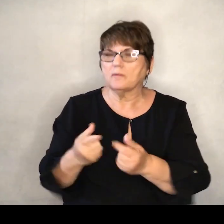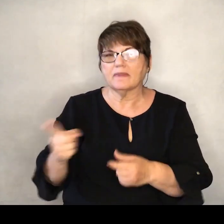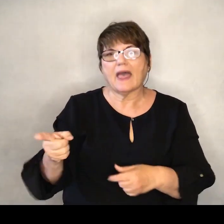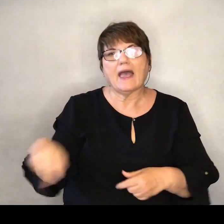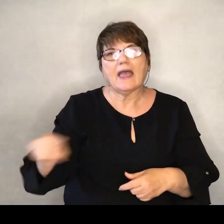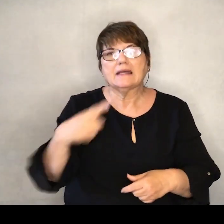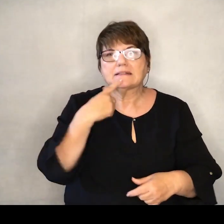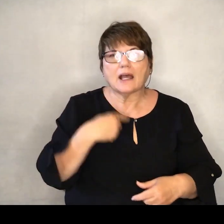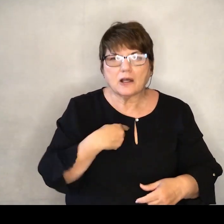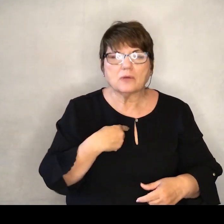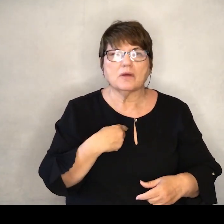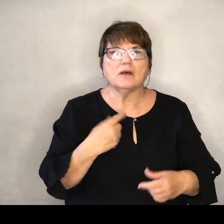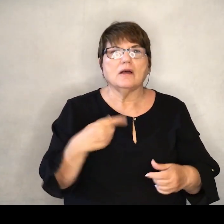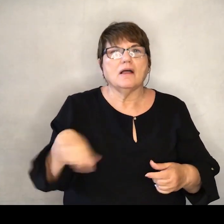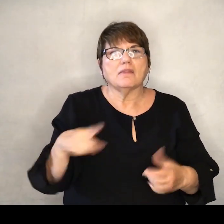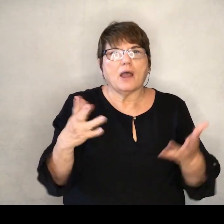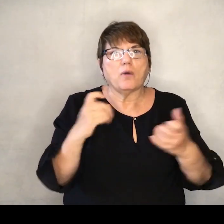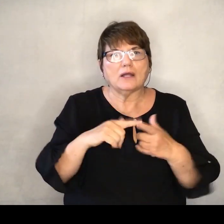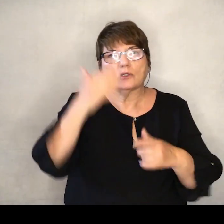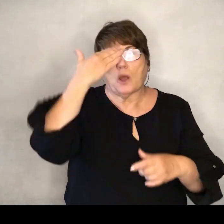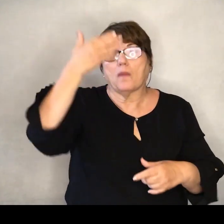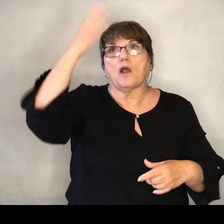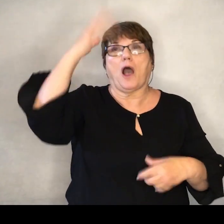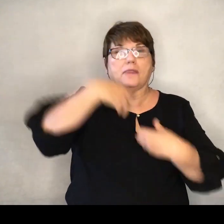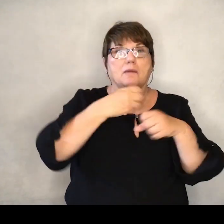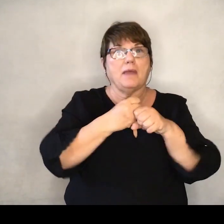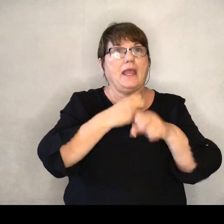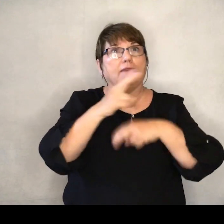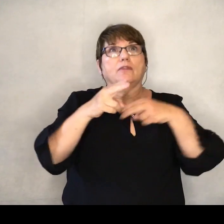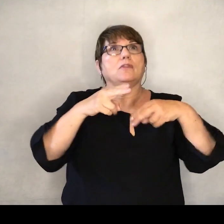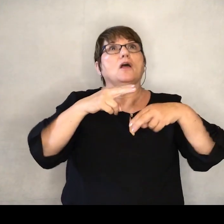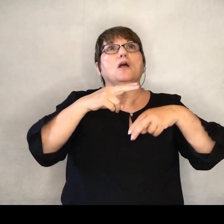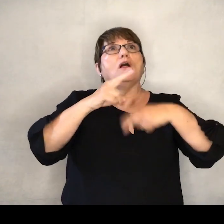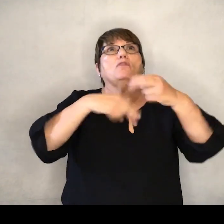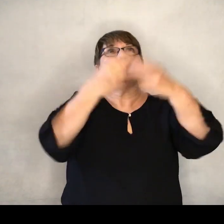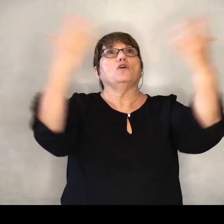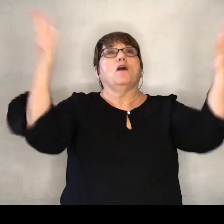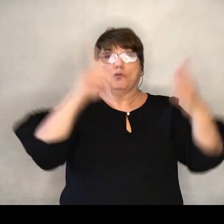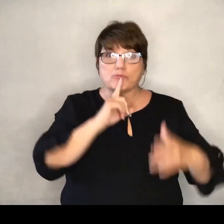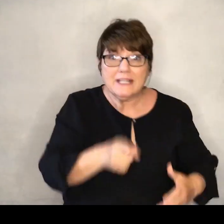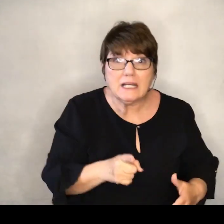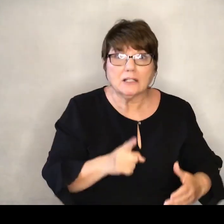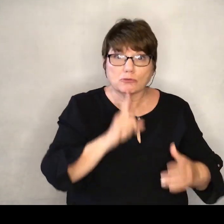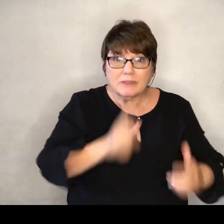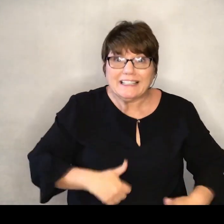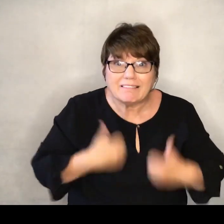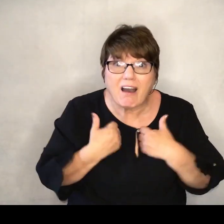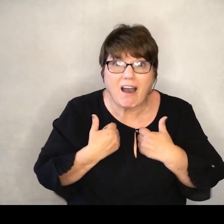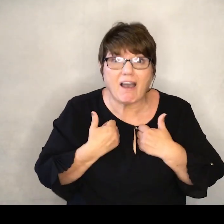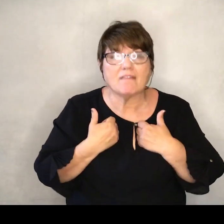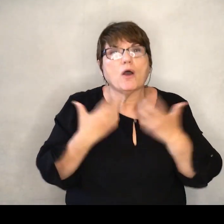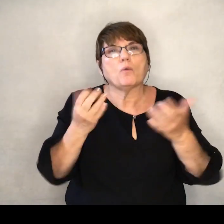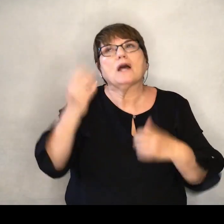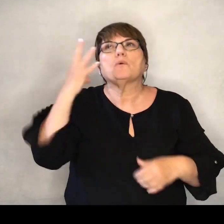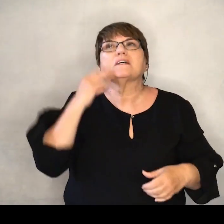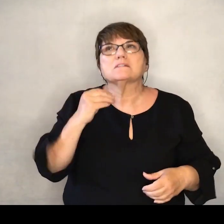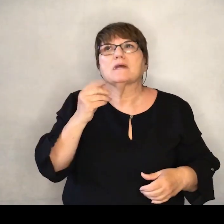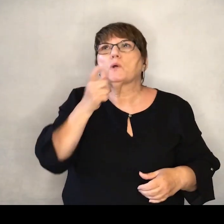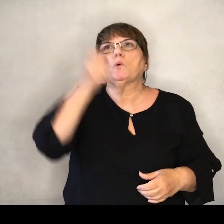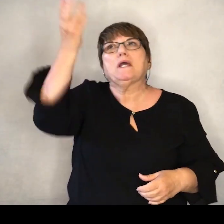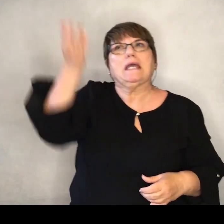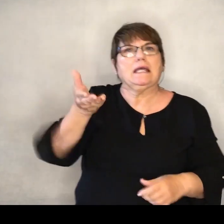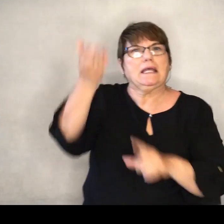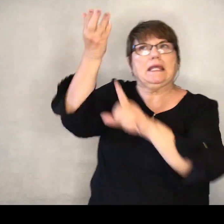know if the God of the universe is real and alive and they want to experience who he